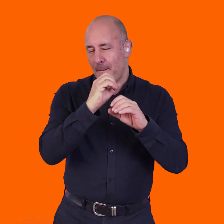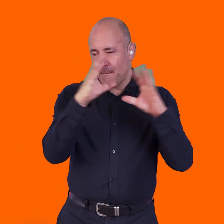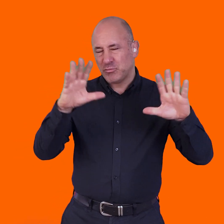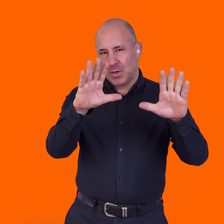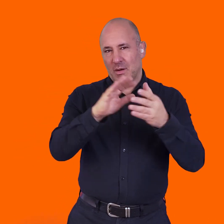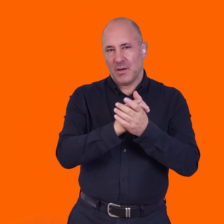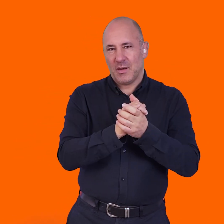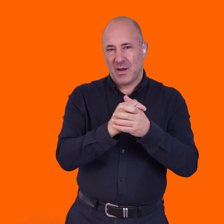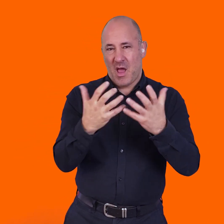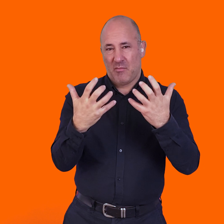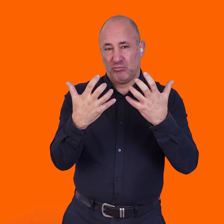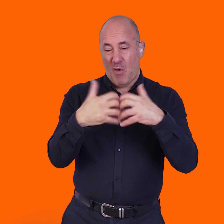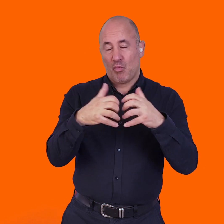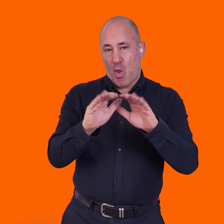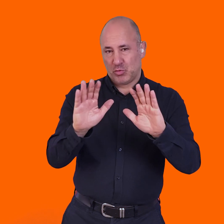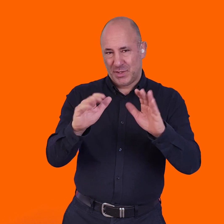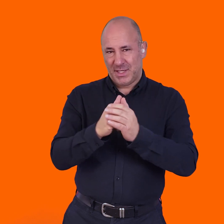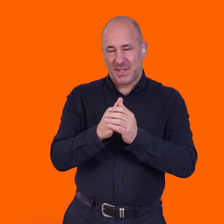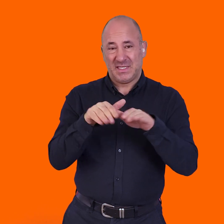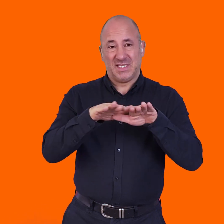that, that could go even further. So, for example,